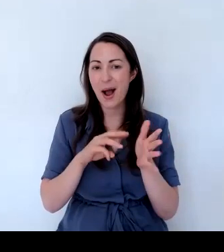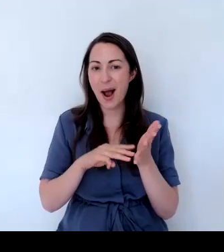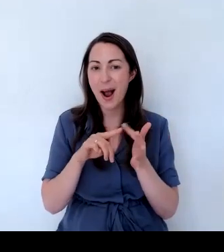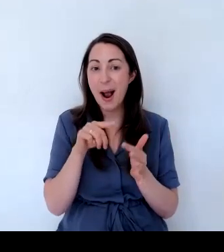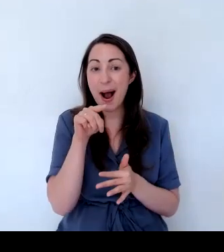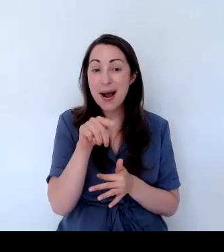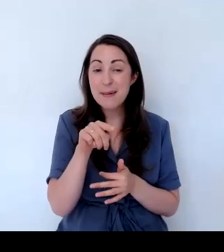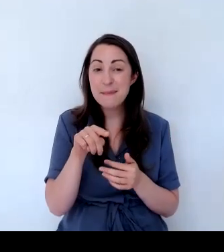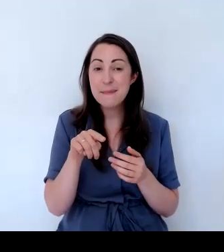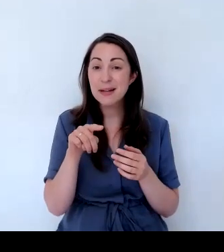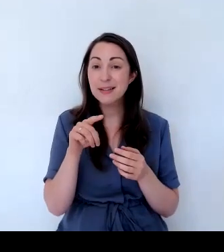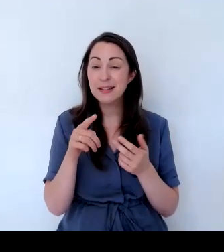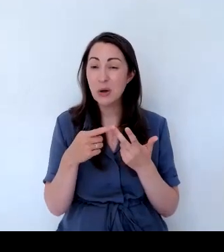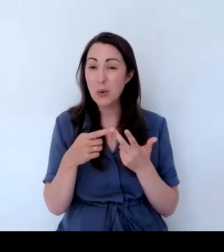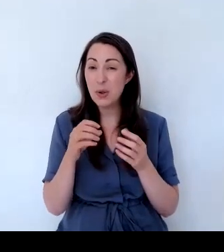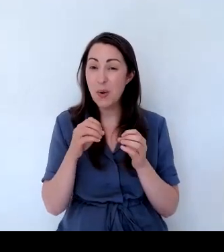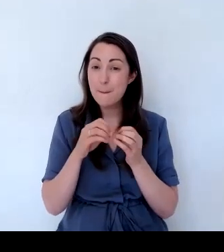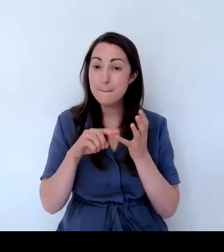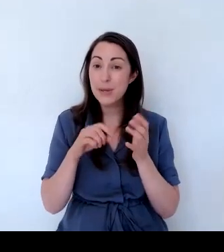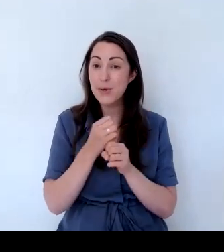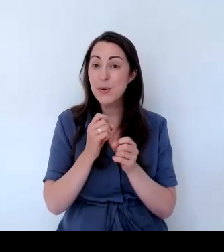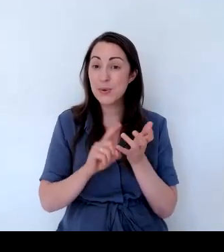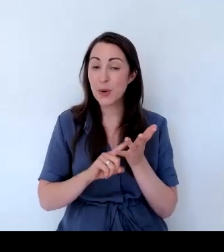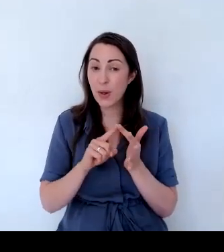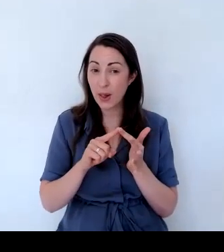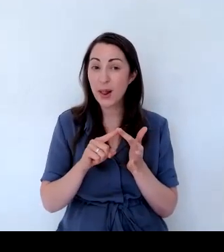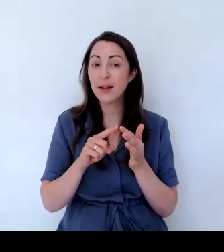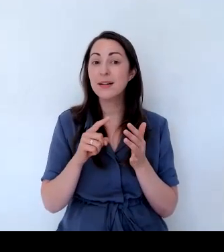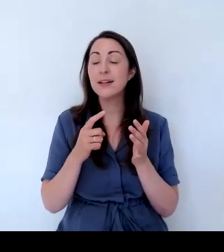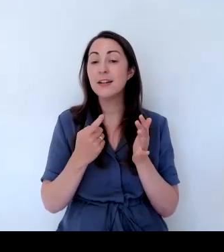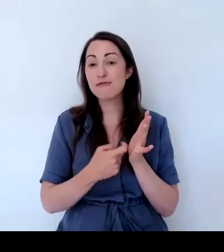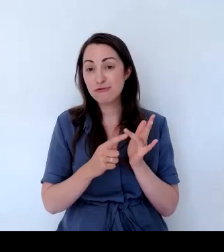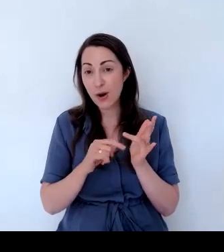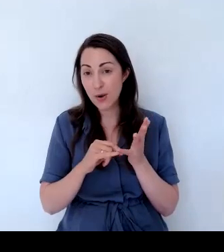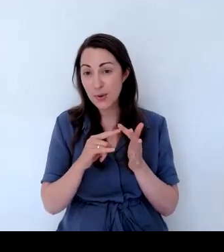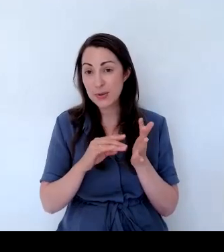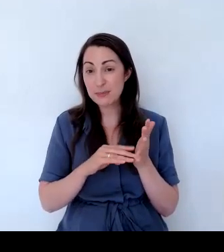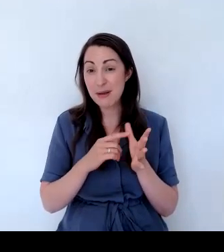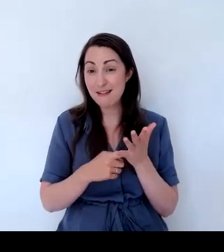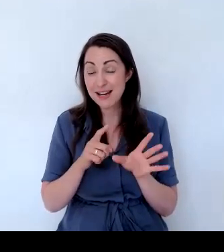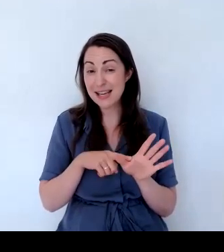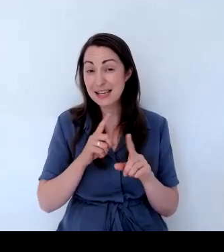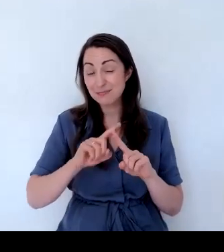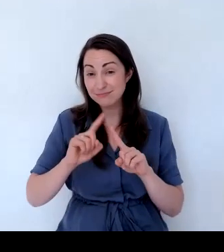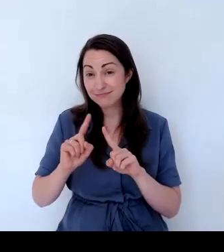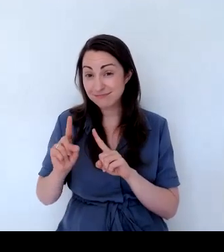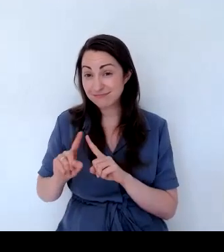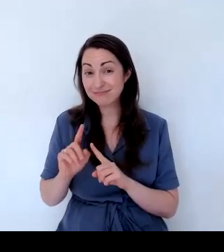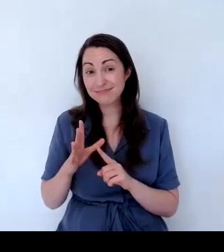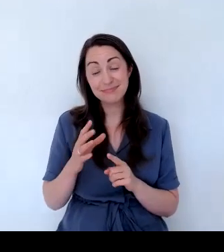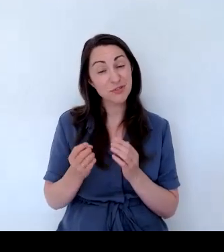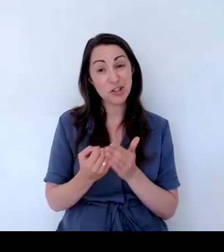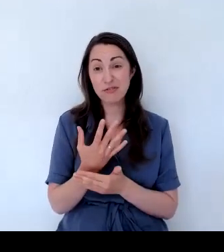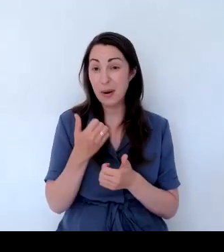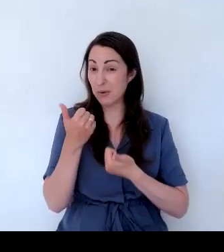thyme here at the back and prostrate rosemary. It's all coming on really well. So I've been really